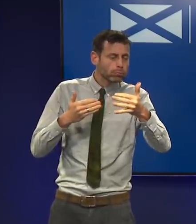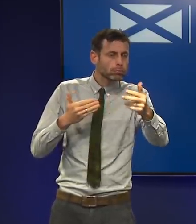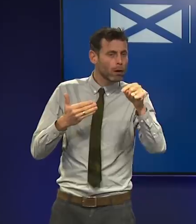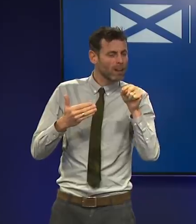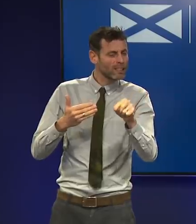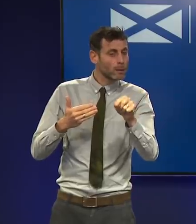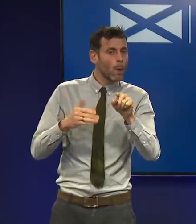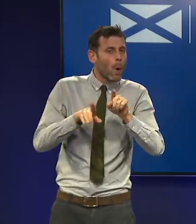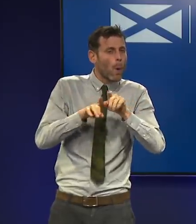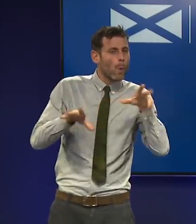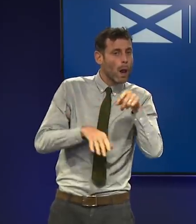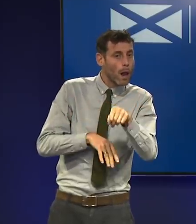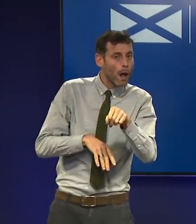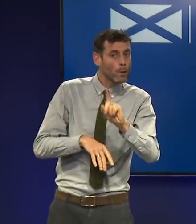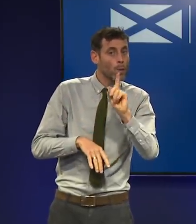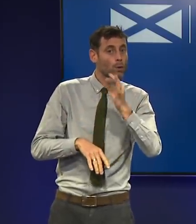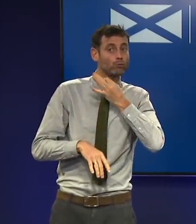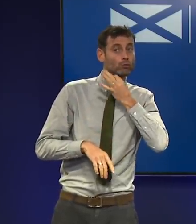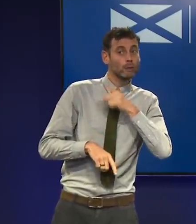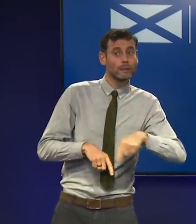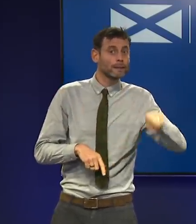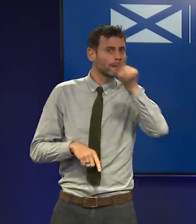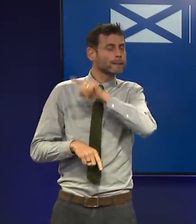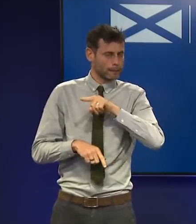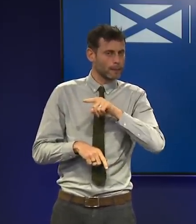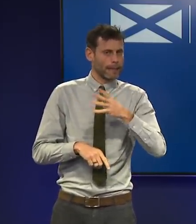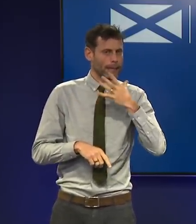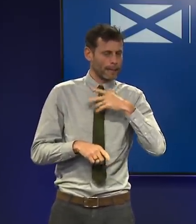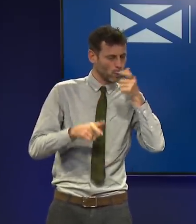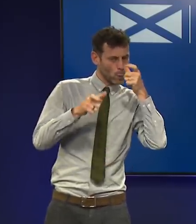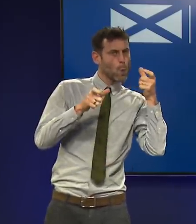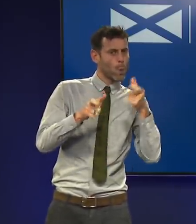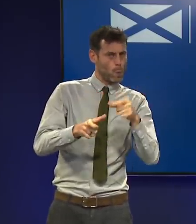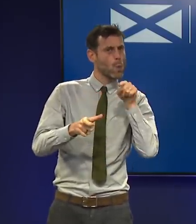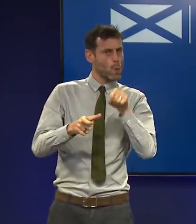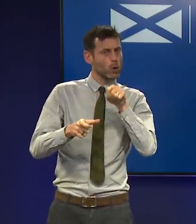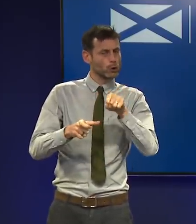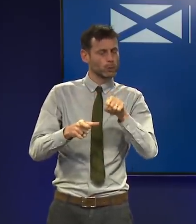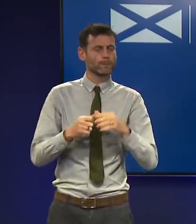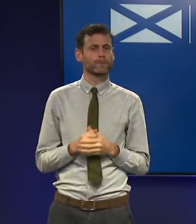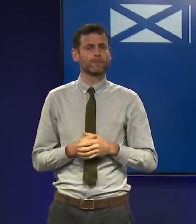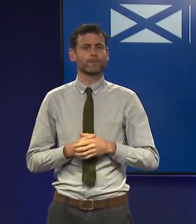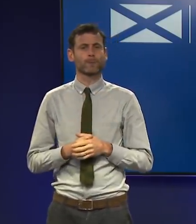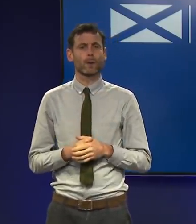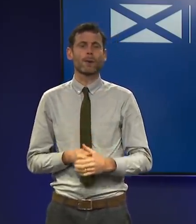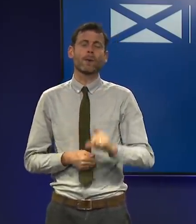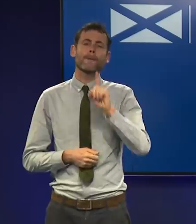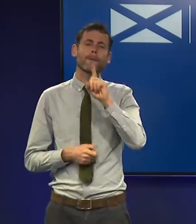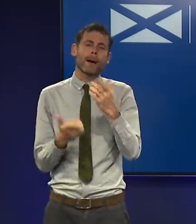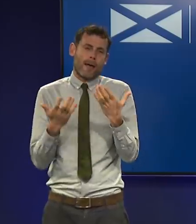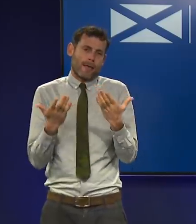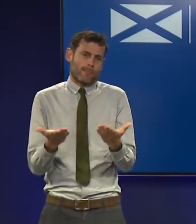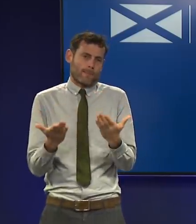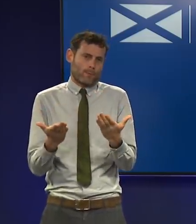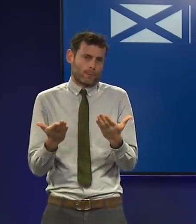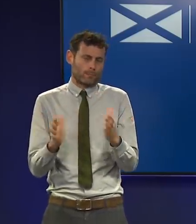and therefore its implications if there are implications for our response to the pandemic. What we do know at this stage